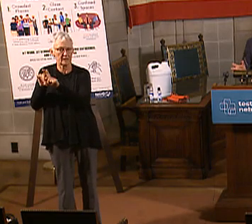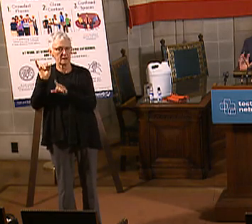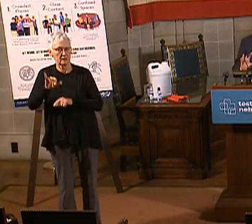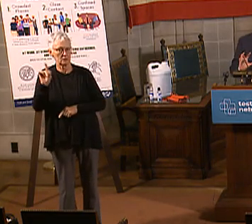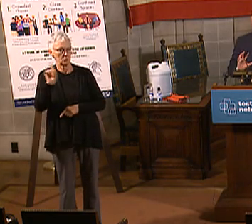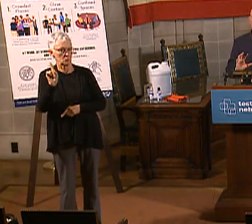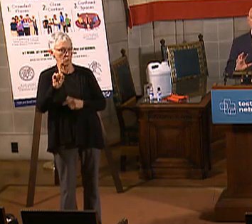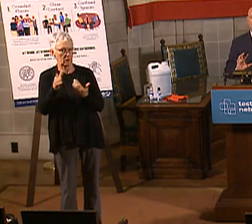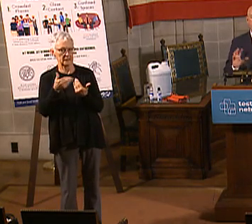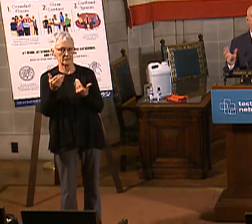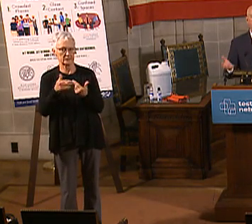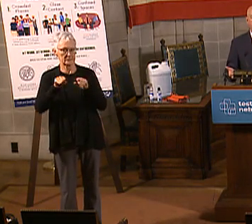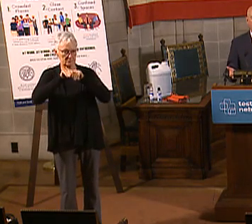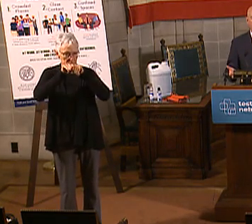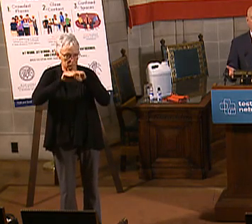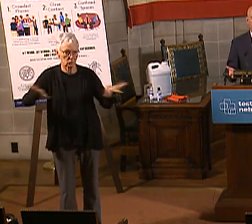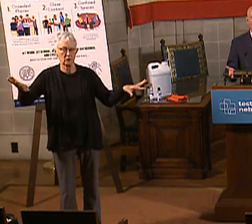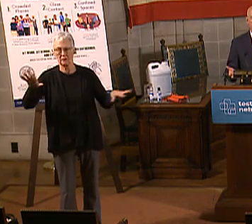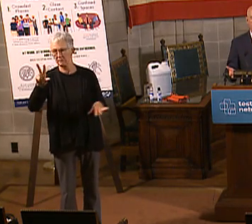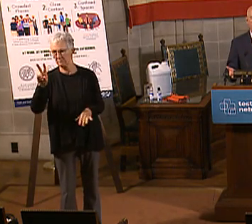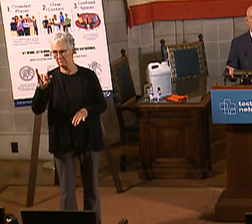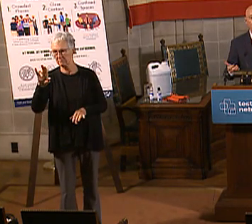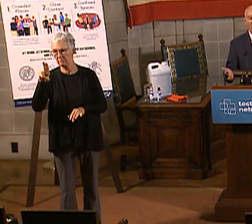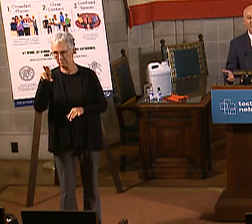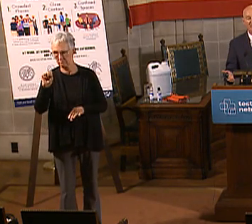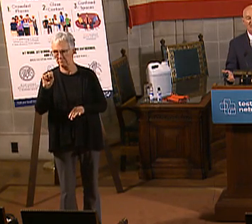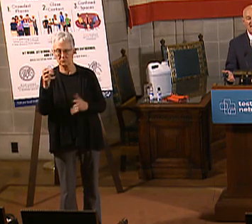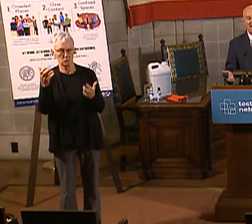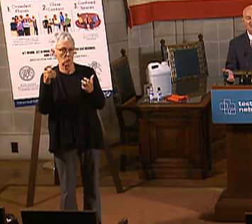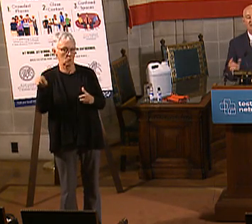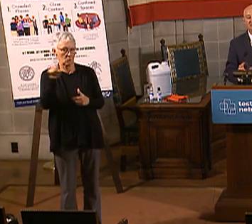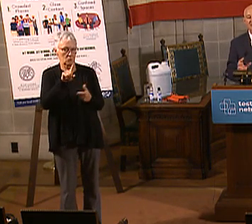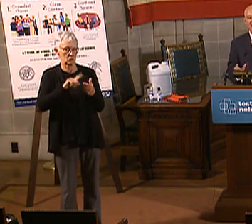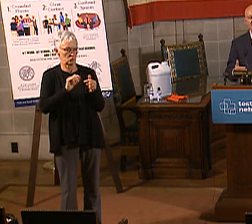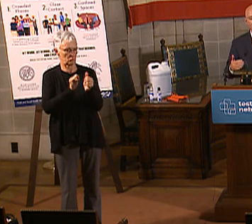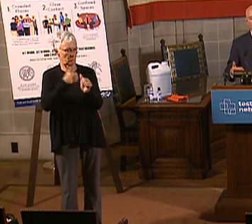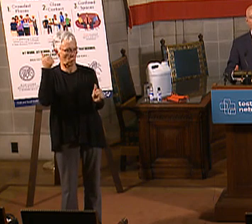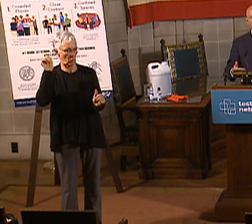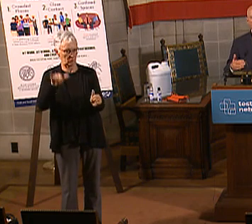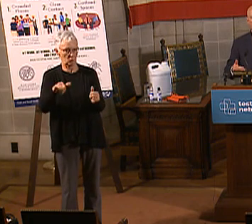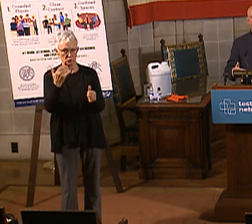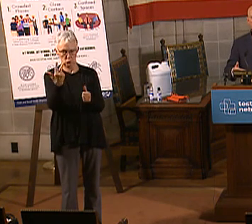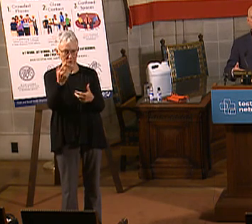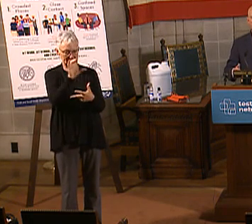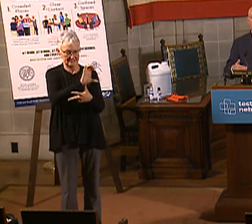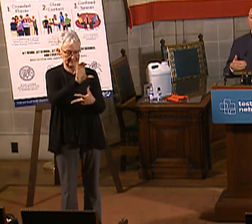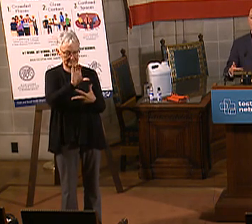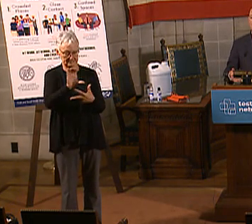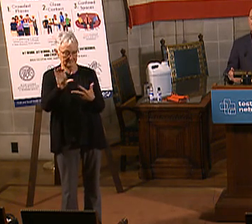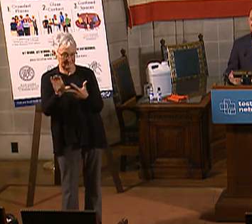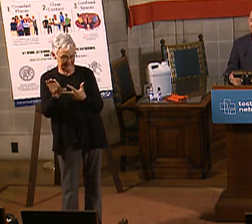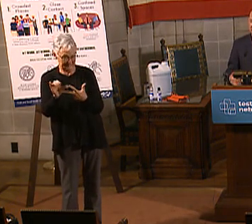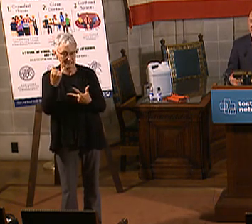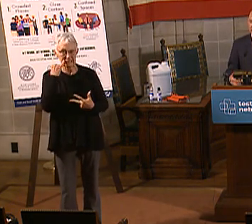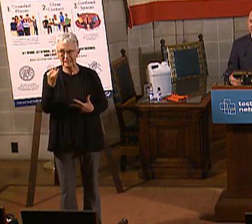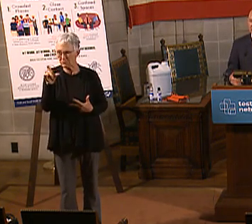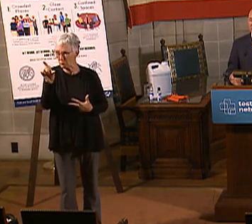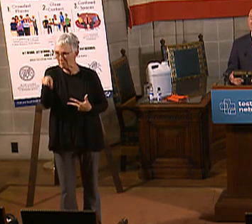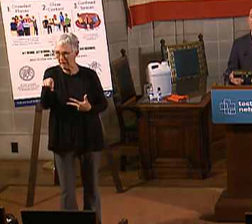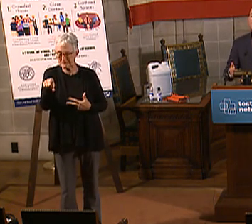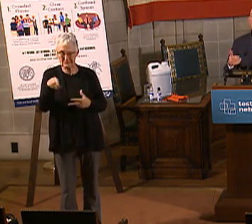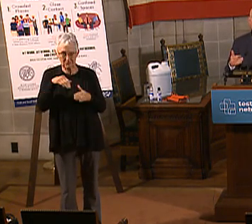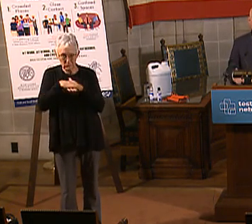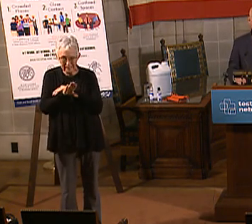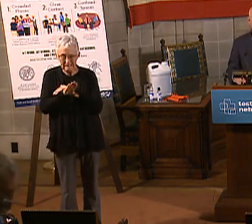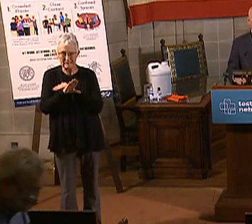So we want people to take care to be able to avoid them if they can. And if you can't, if you have to be in one of those places where you're be closer than six feet to somebody